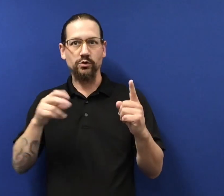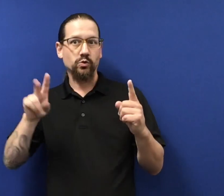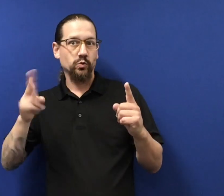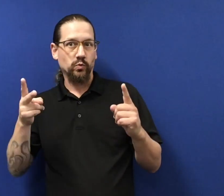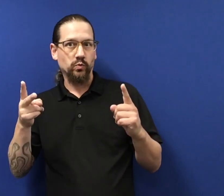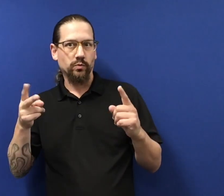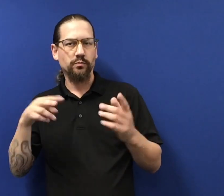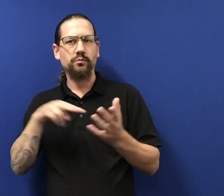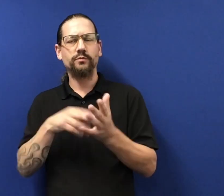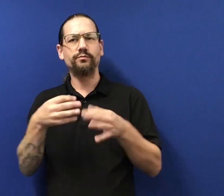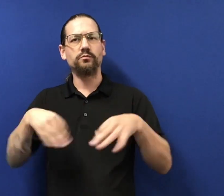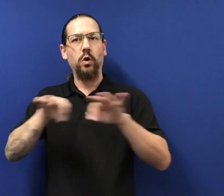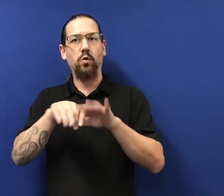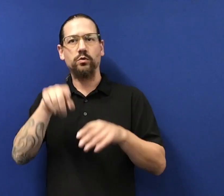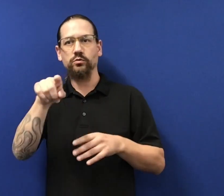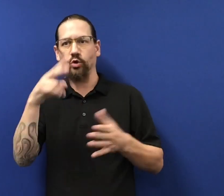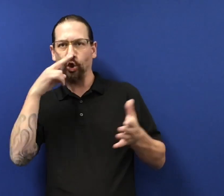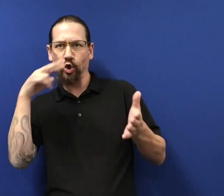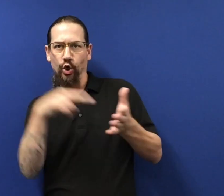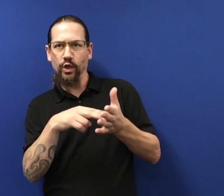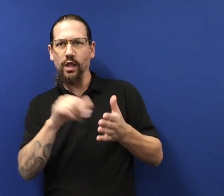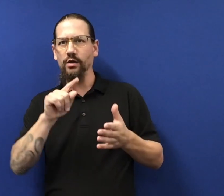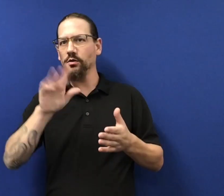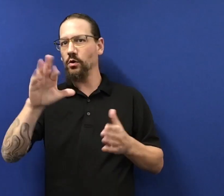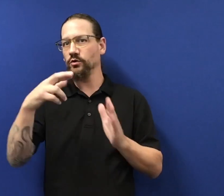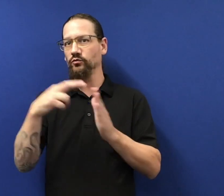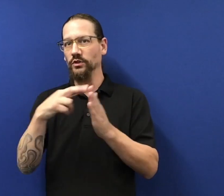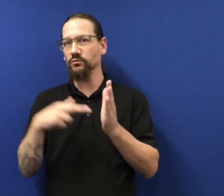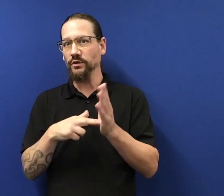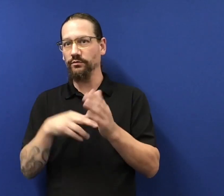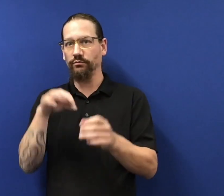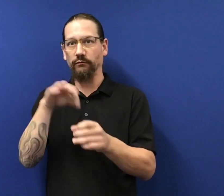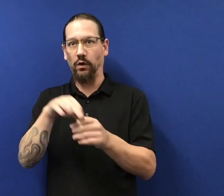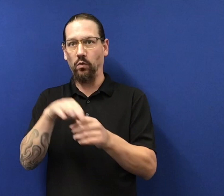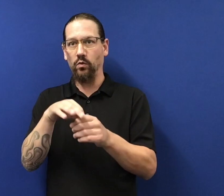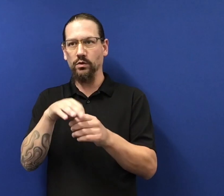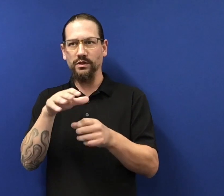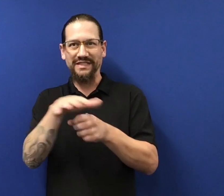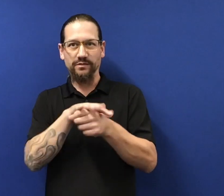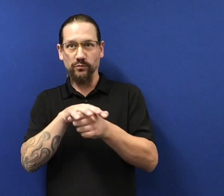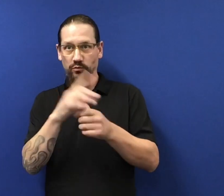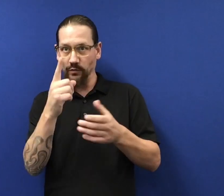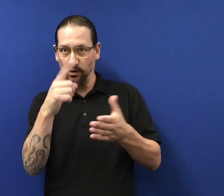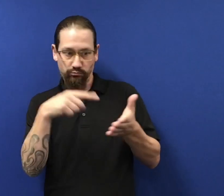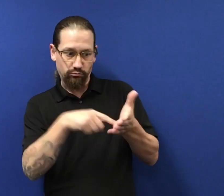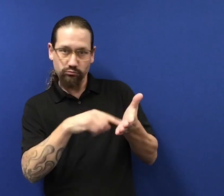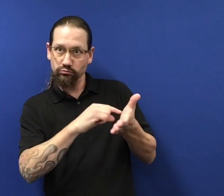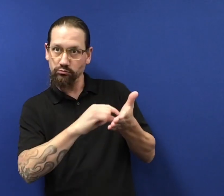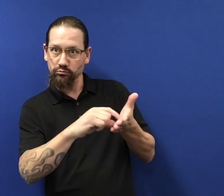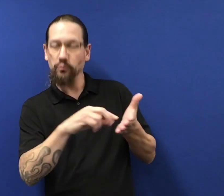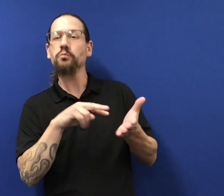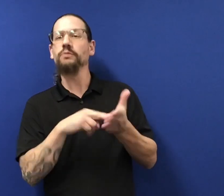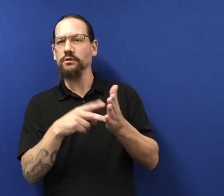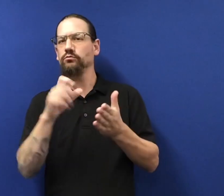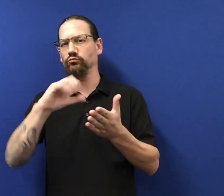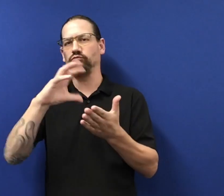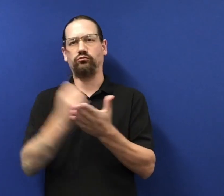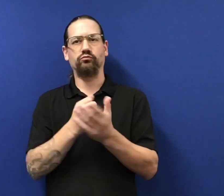Providence, District 1 and District 2. It is important that you look when you register your vote, which district you belong to.